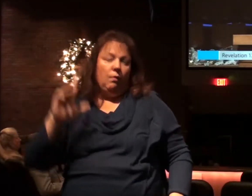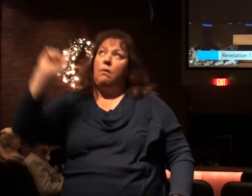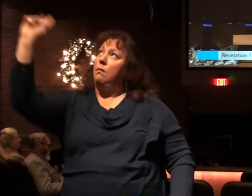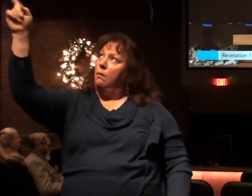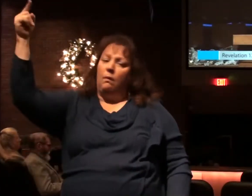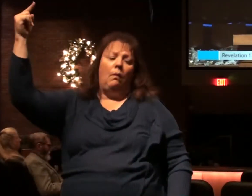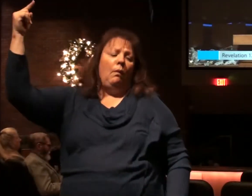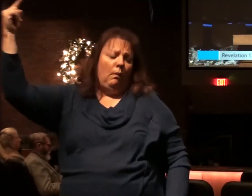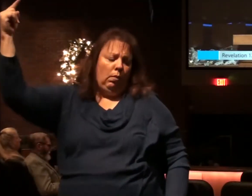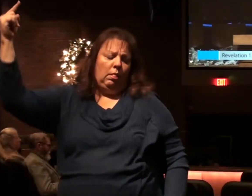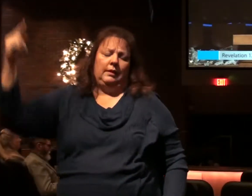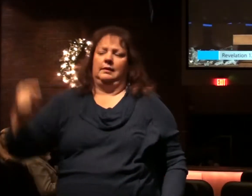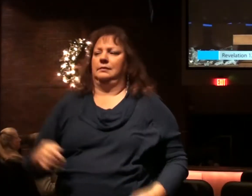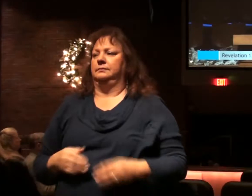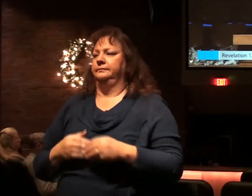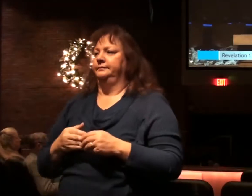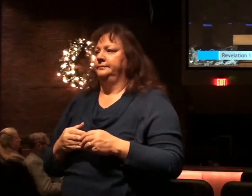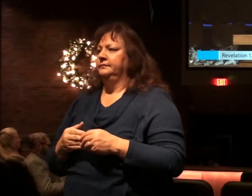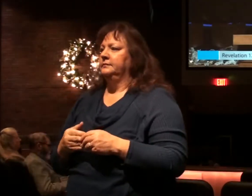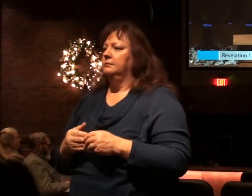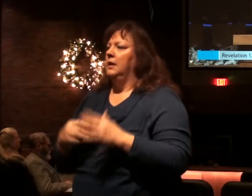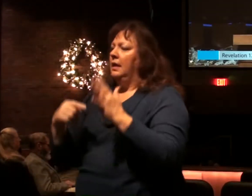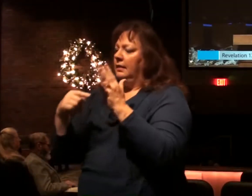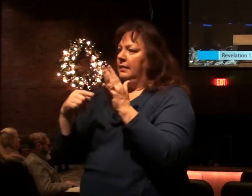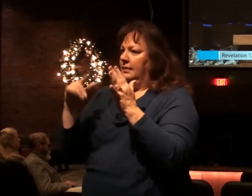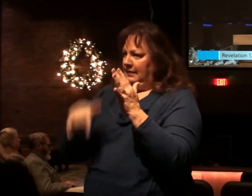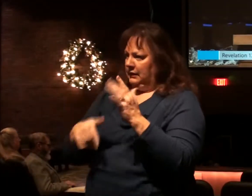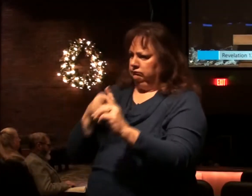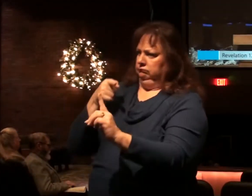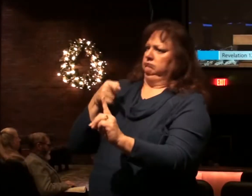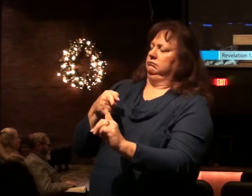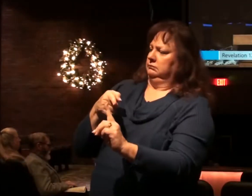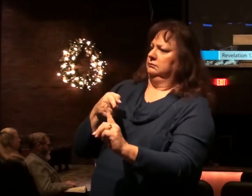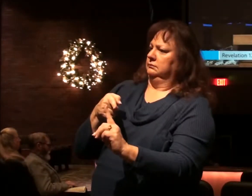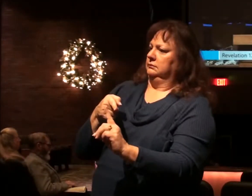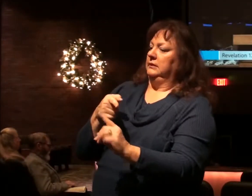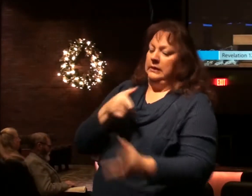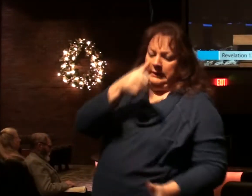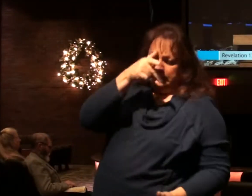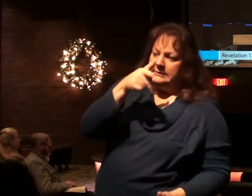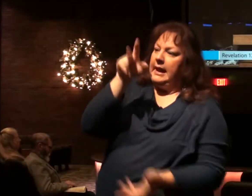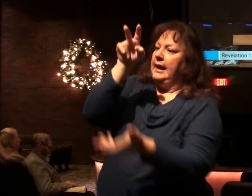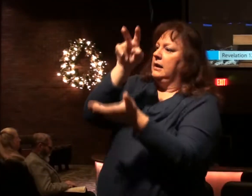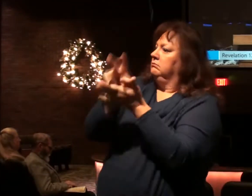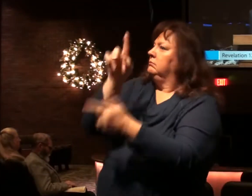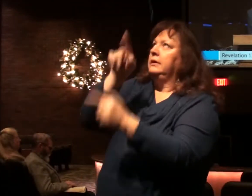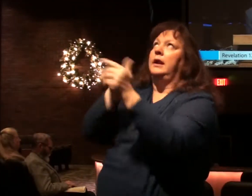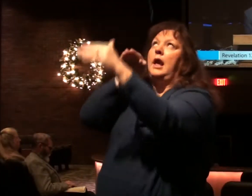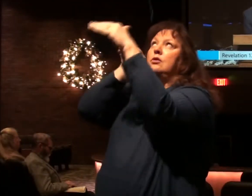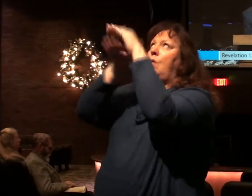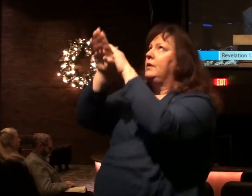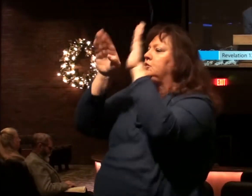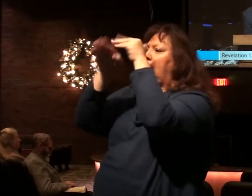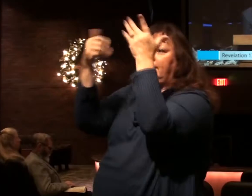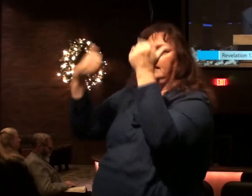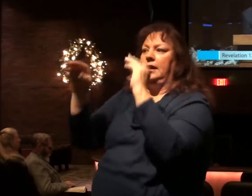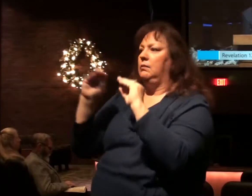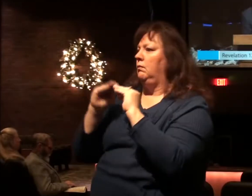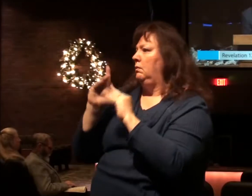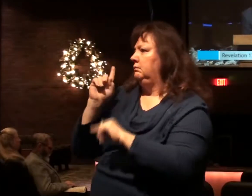only. So this is where we are. Satan loses his access to heaven.